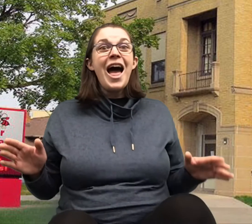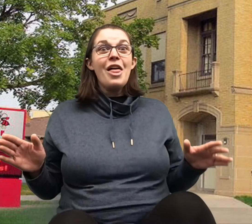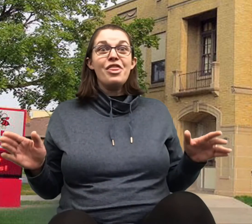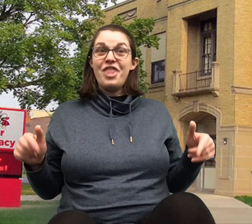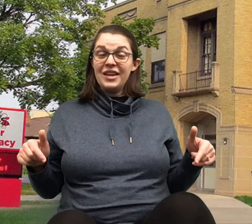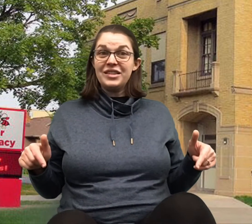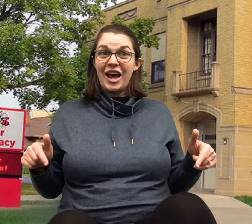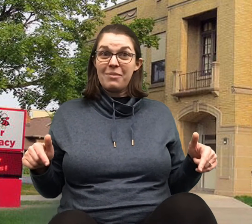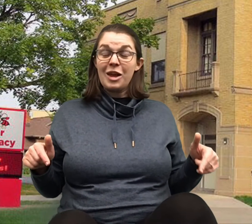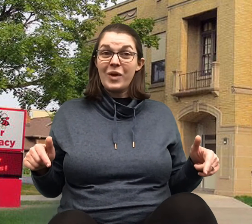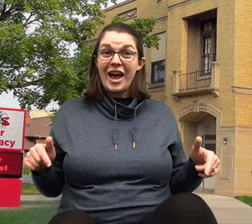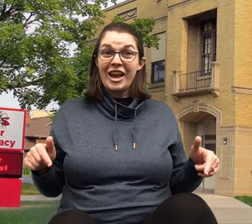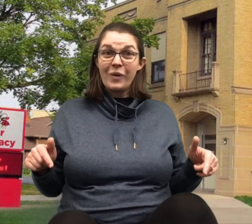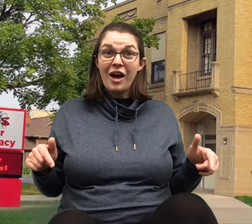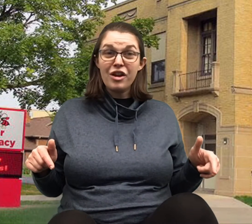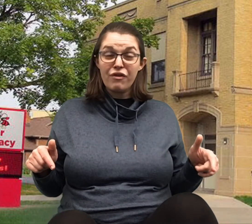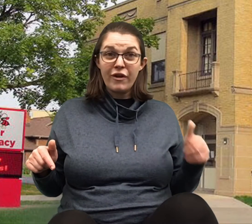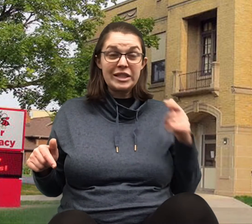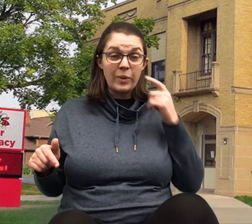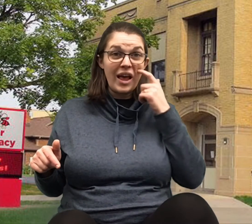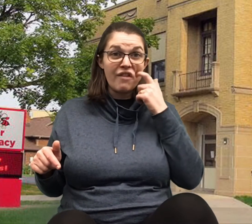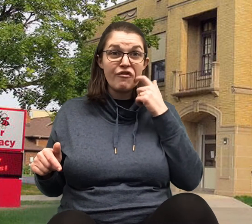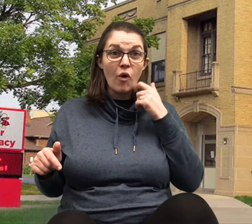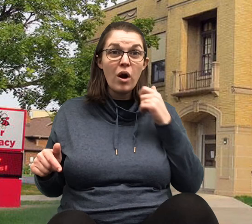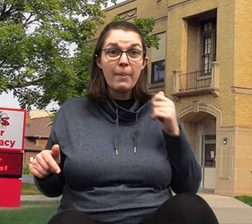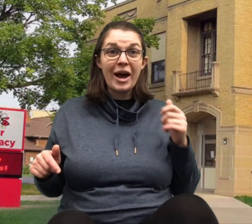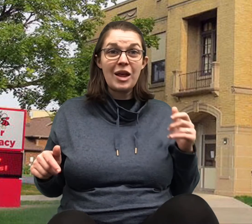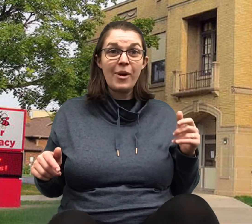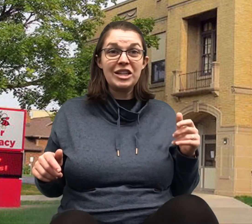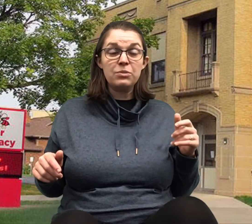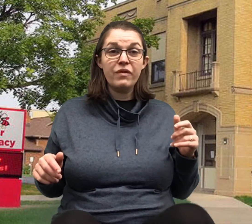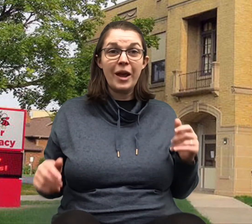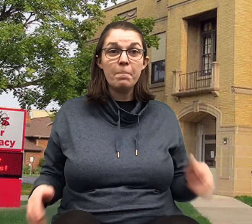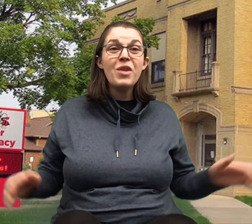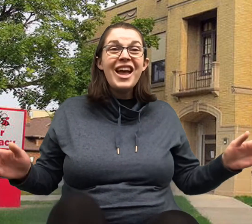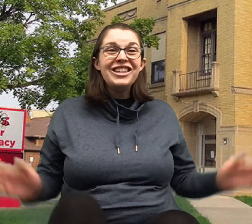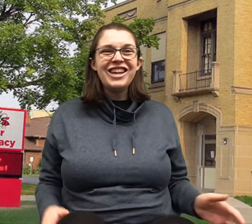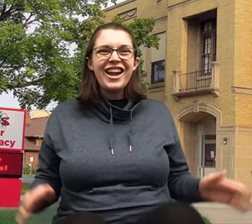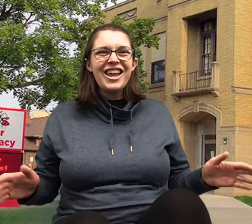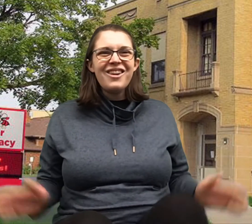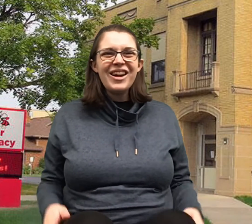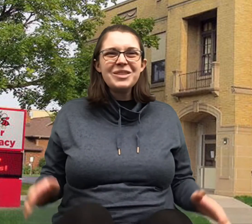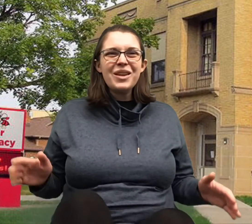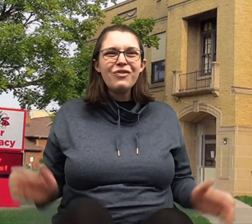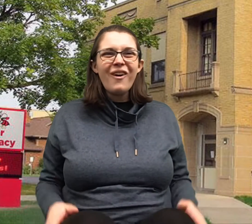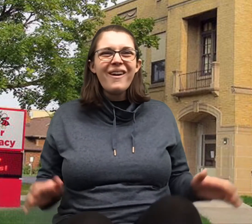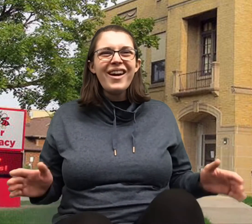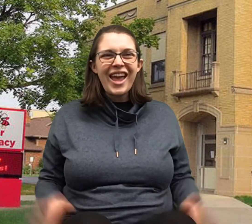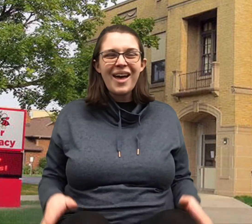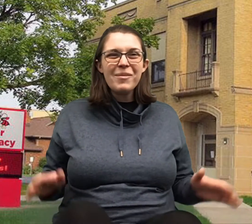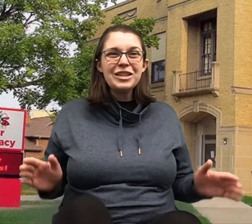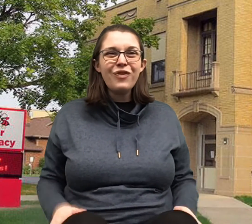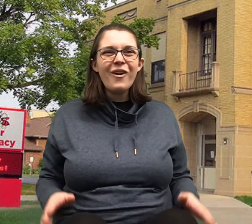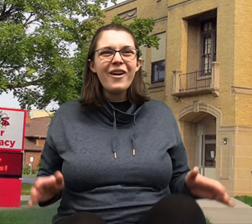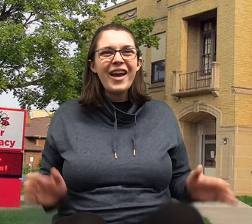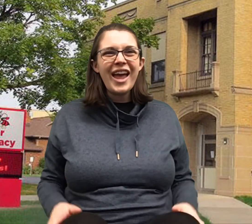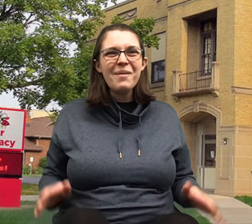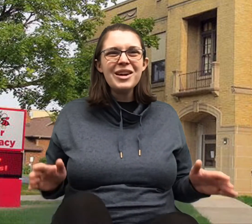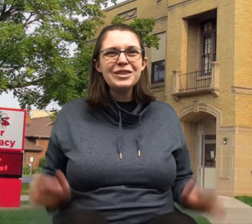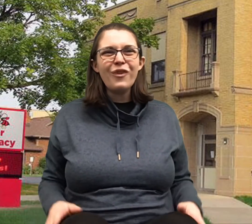This time can we add our other foot so we have four body parts moving. Johnny works with four, hammers four, hammers four,